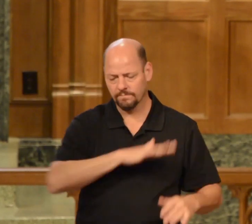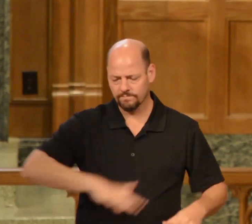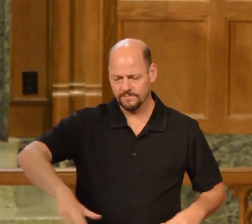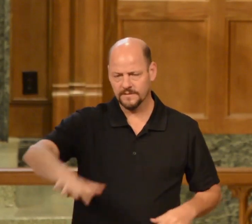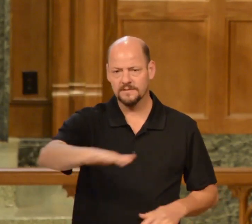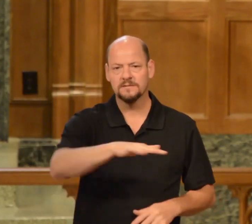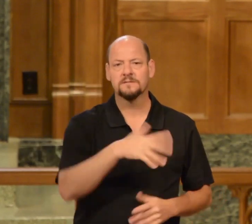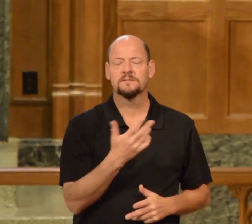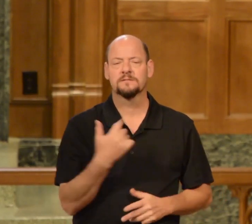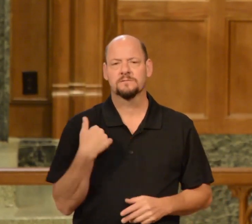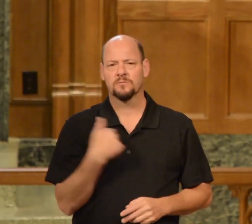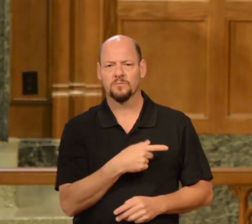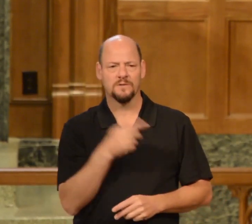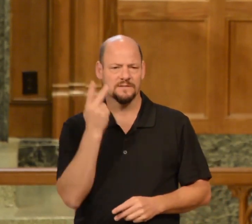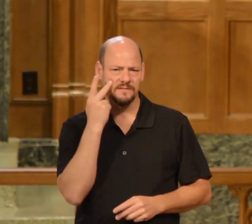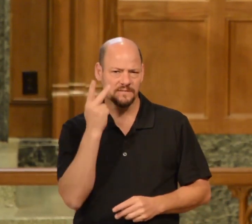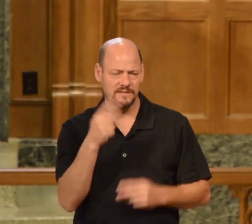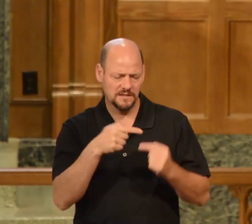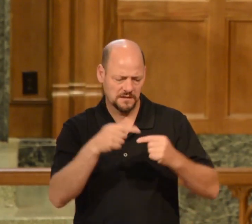we see opposition